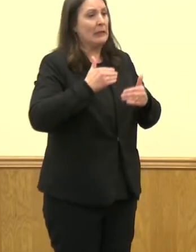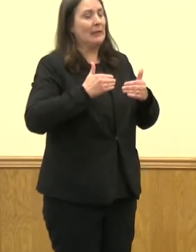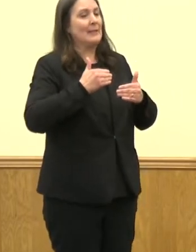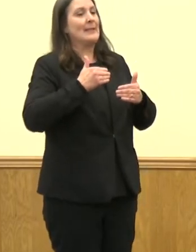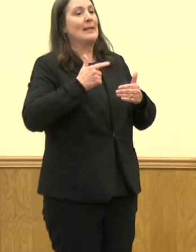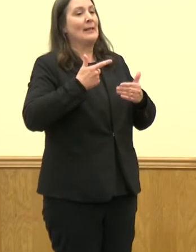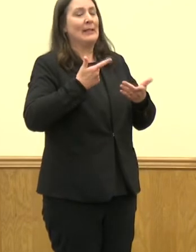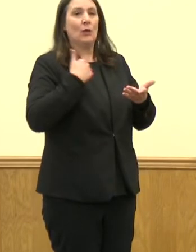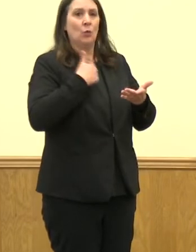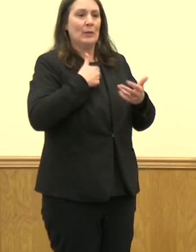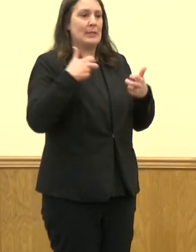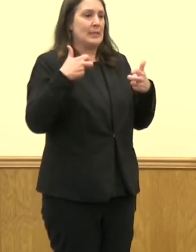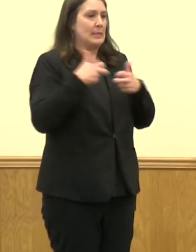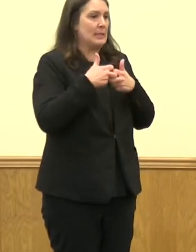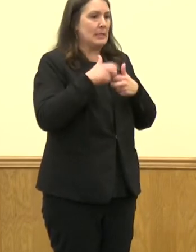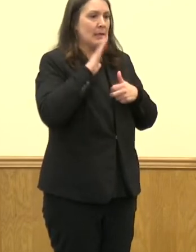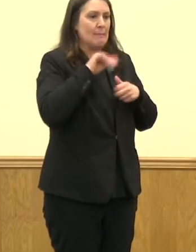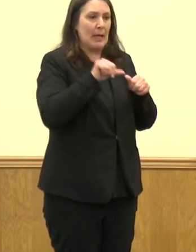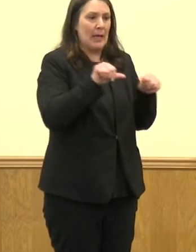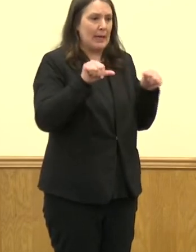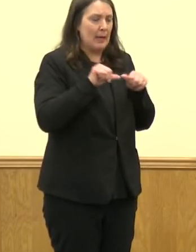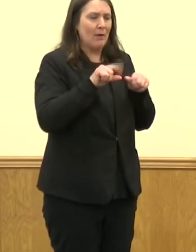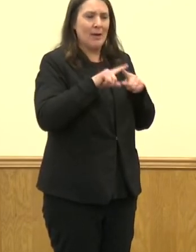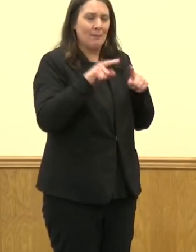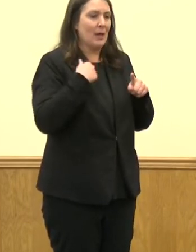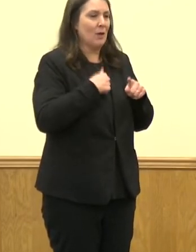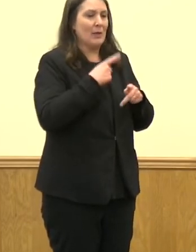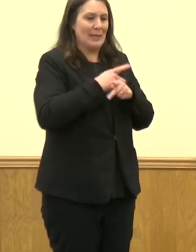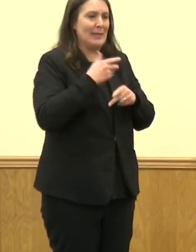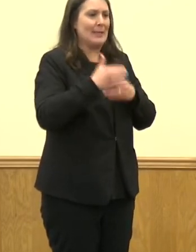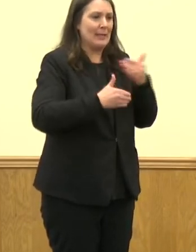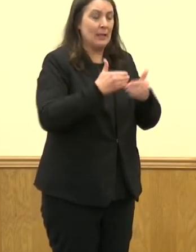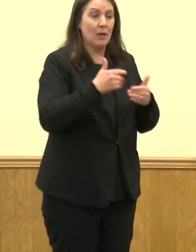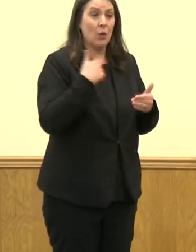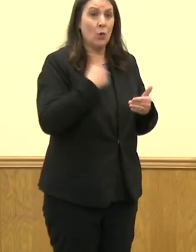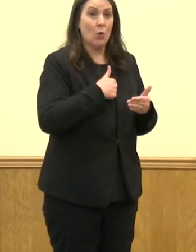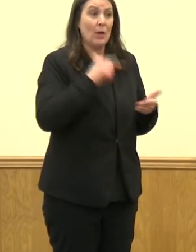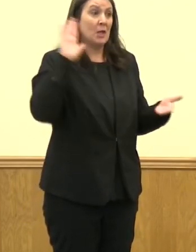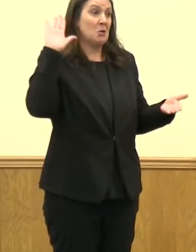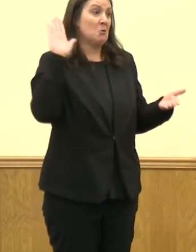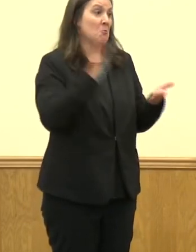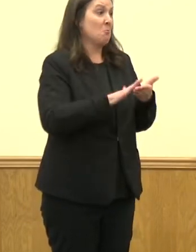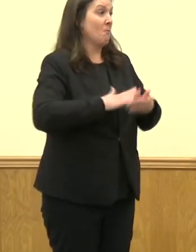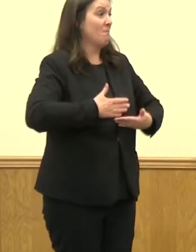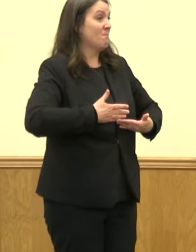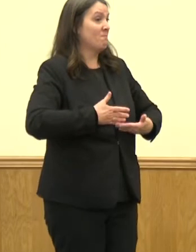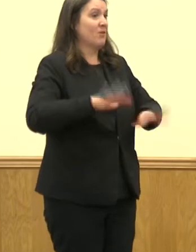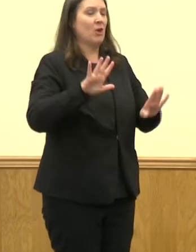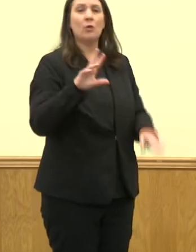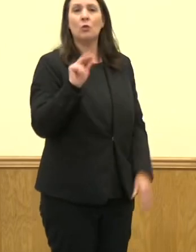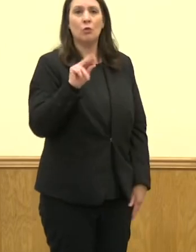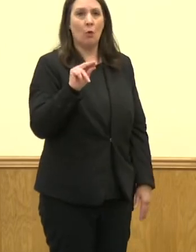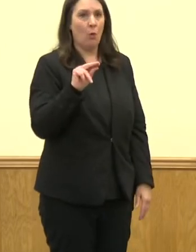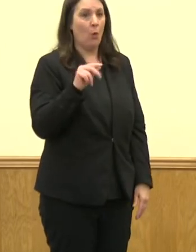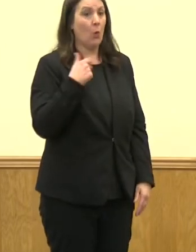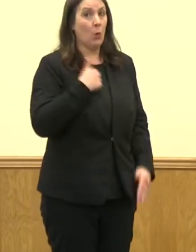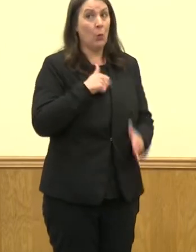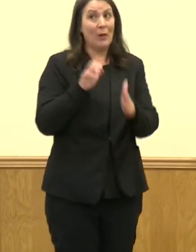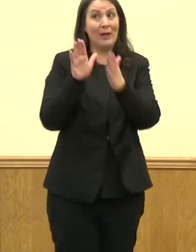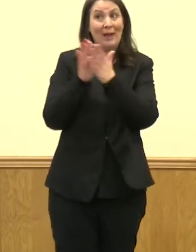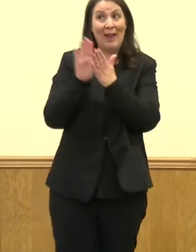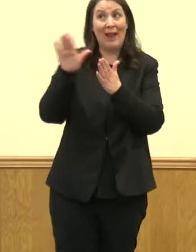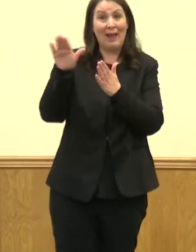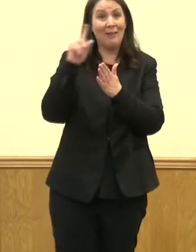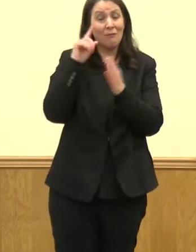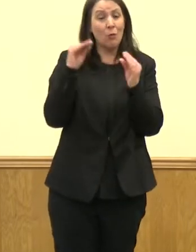in health care, but we're by no means in the clear. We have requested and have been told we will get additional